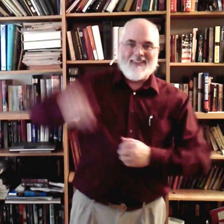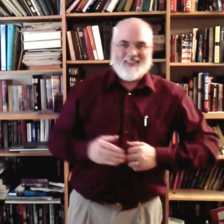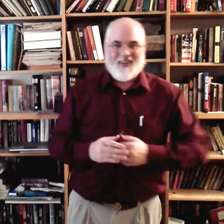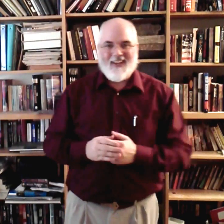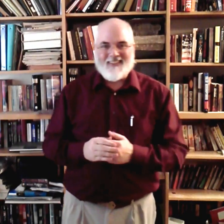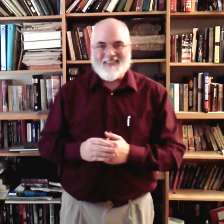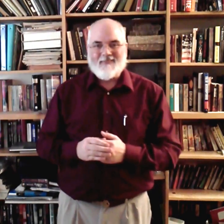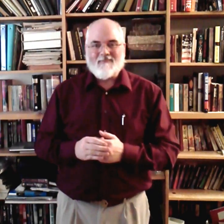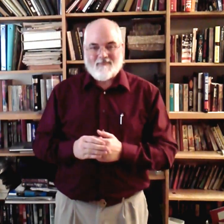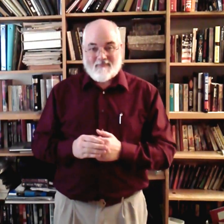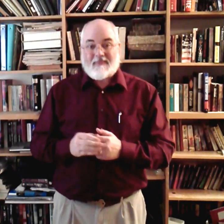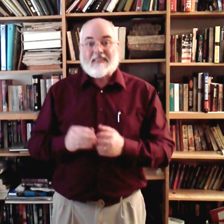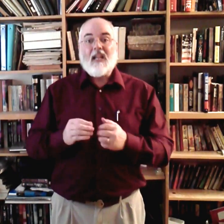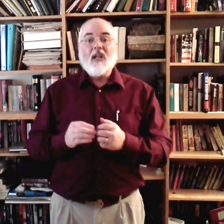Alright? So,